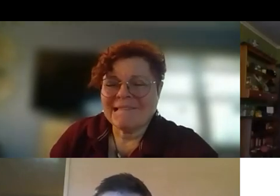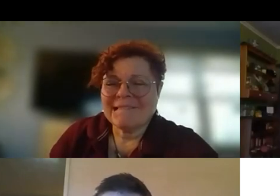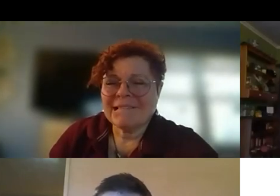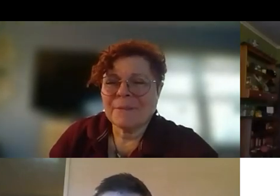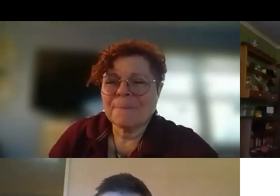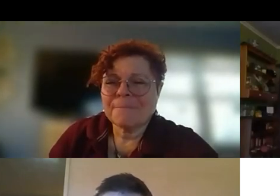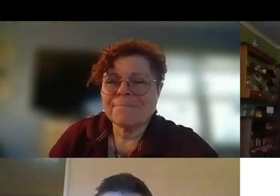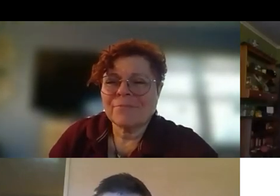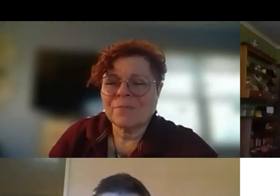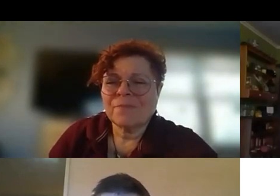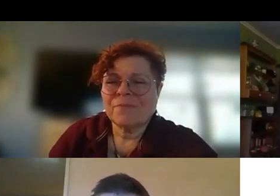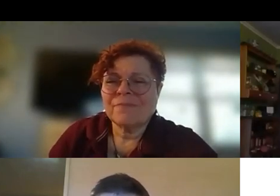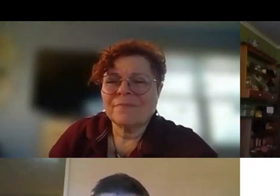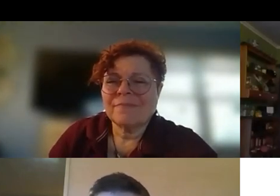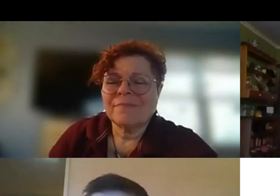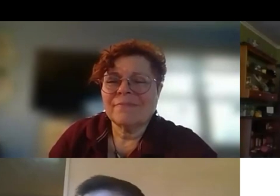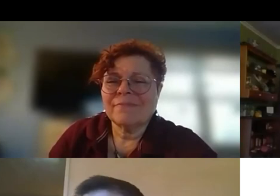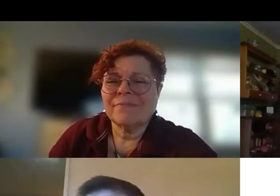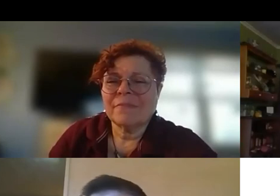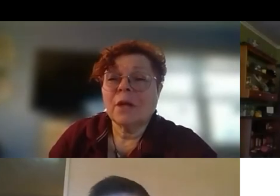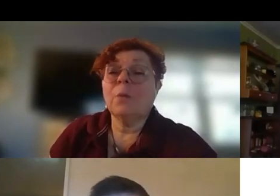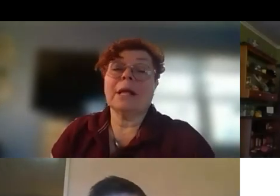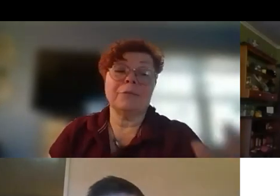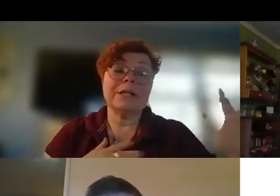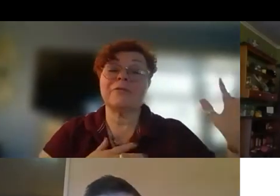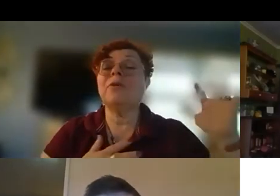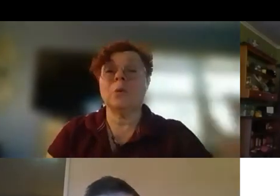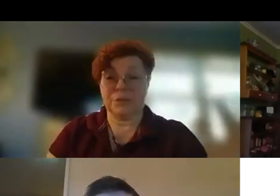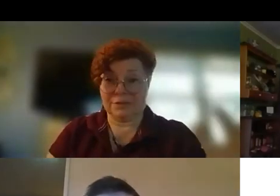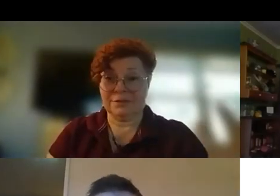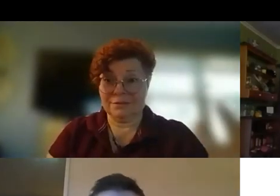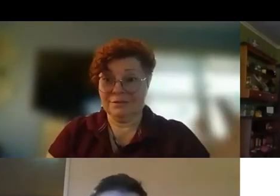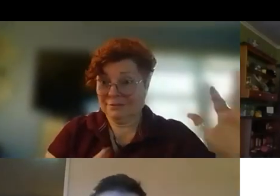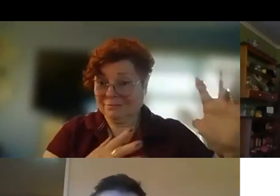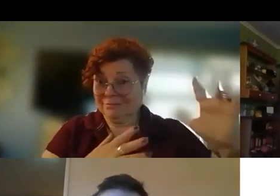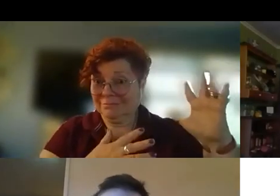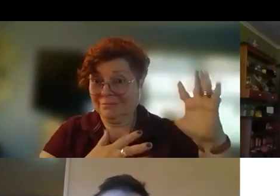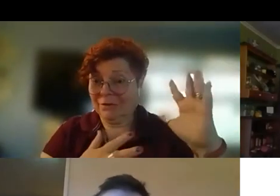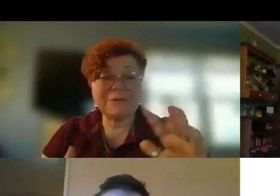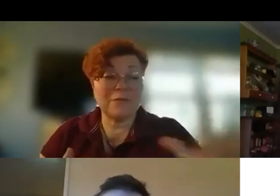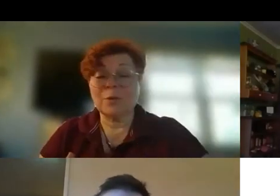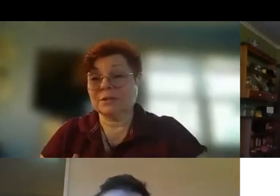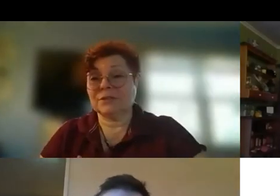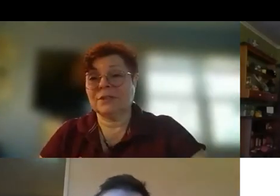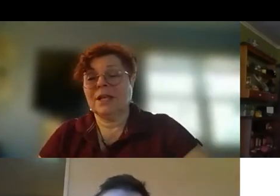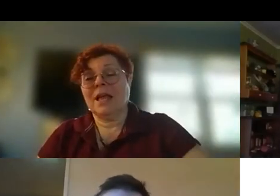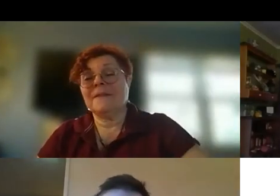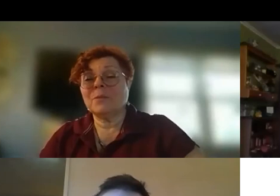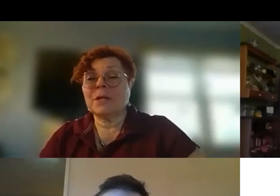well. So you mentioned that you read backwards. It's the power. I read it forwards. Yeah. I read it forwards. And then when I